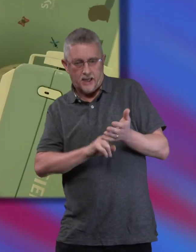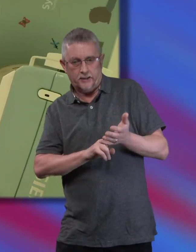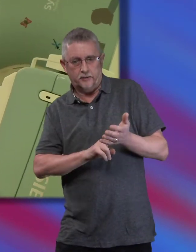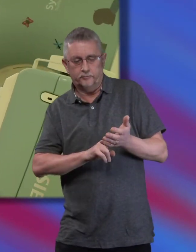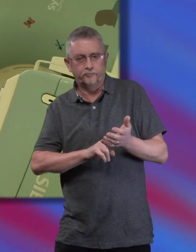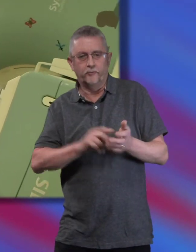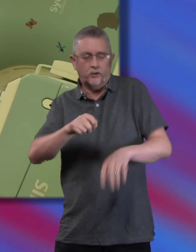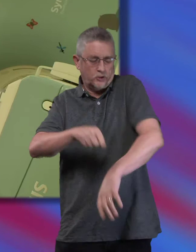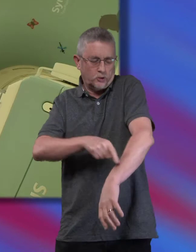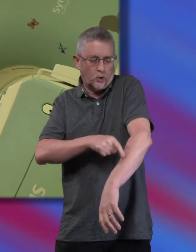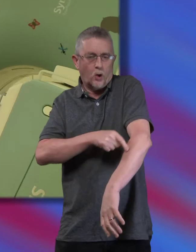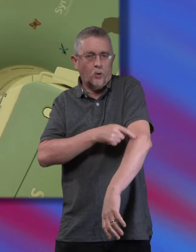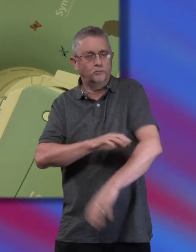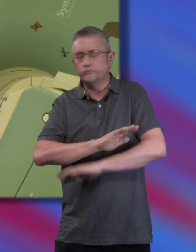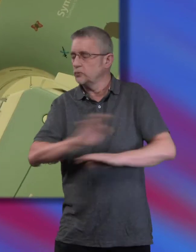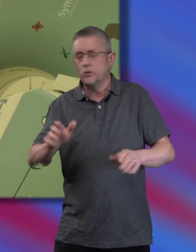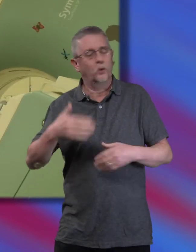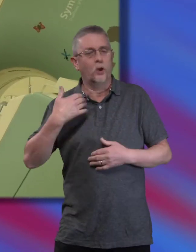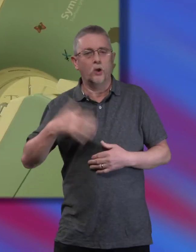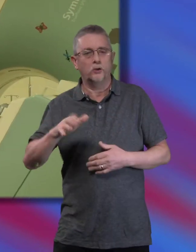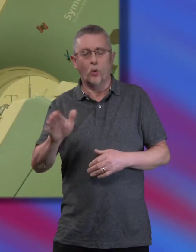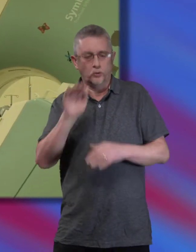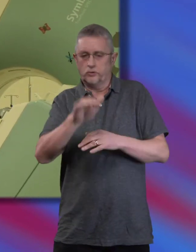and at no point will they hurt you or come in contact with you at all.